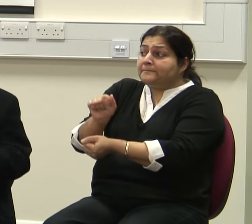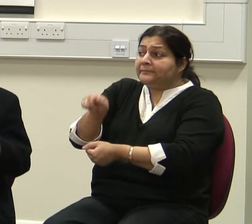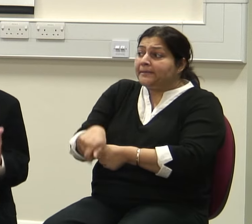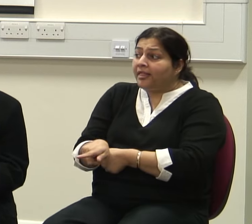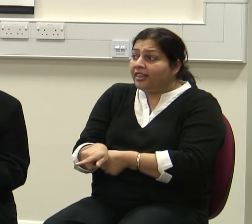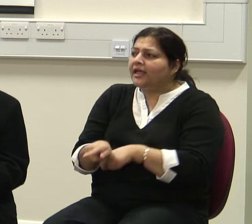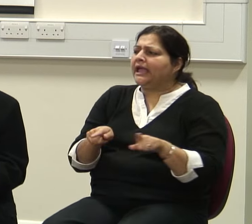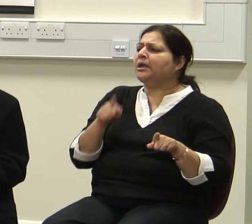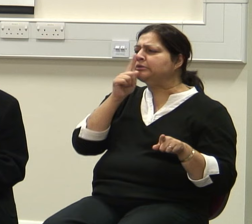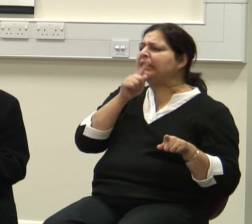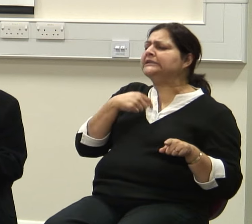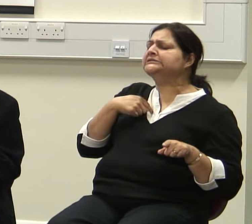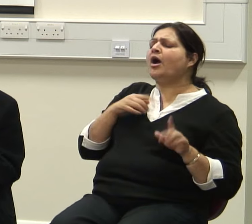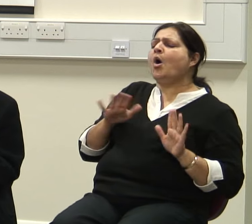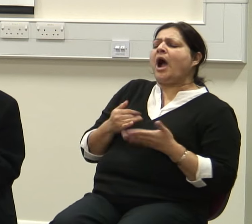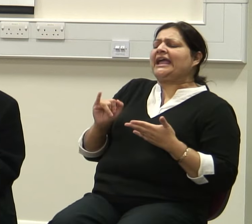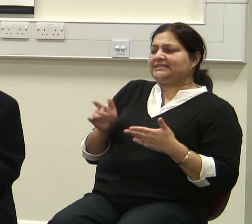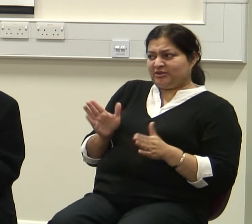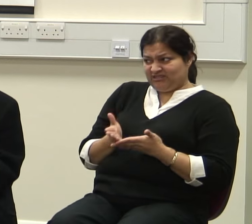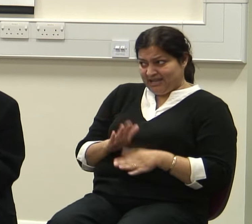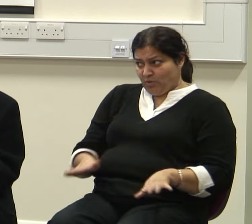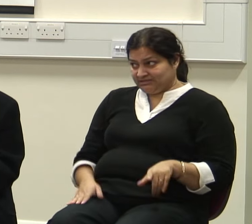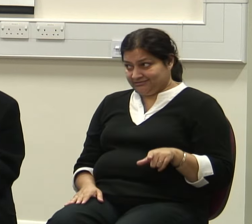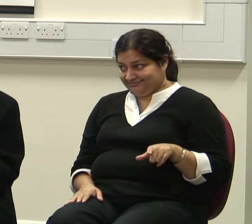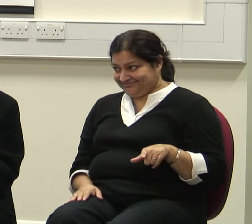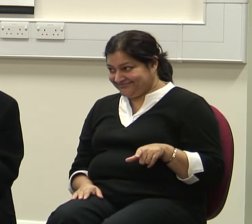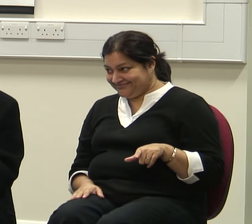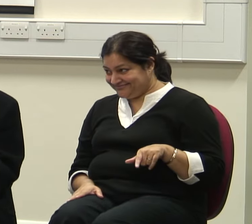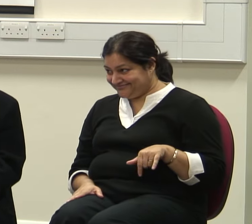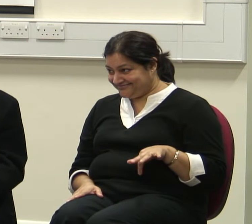He pretended that he was, but he didn't come out clearly about this.